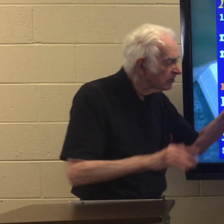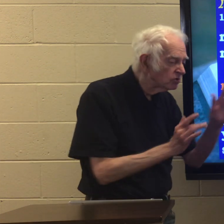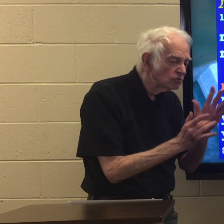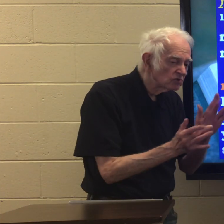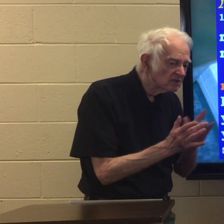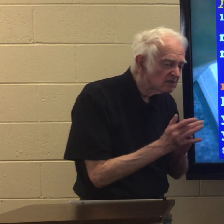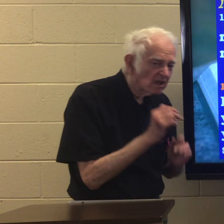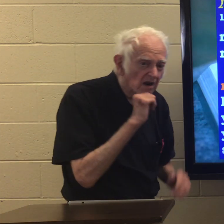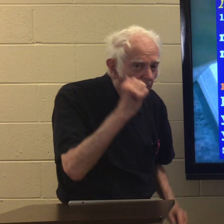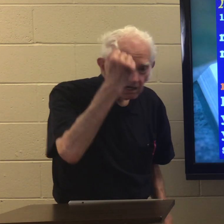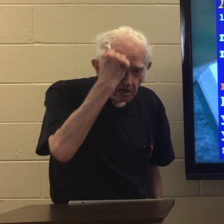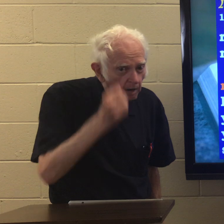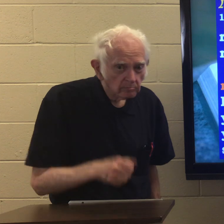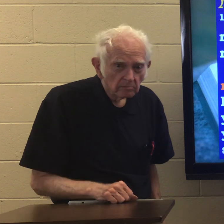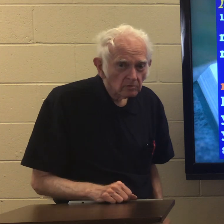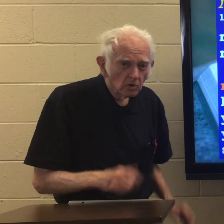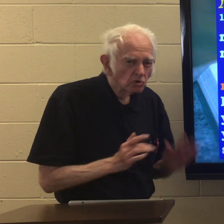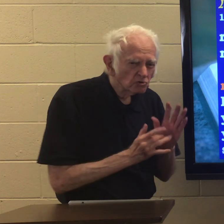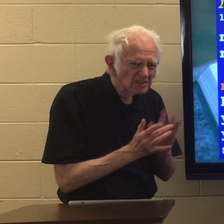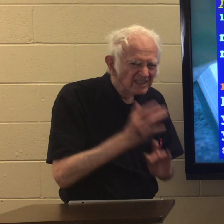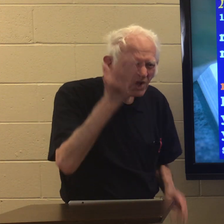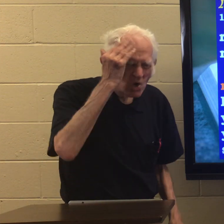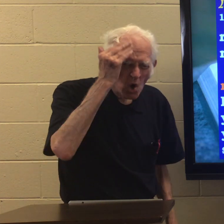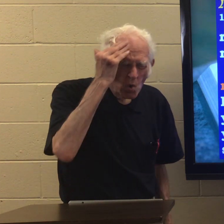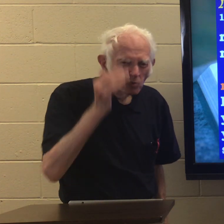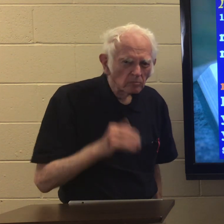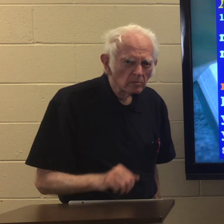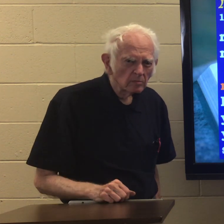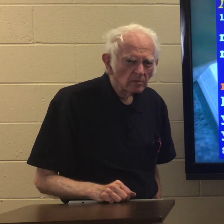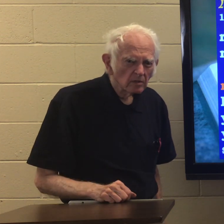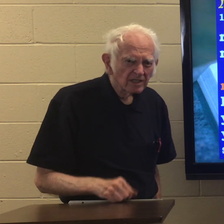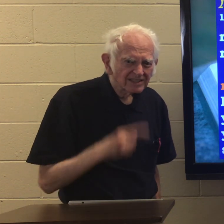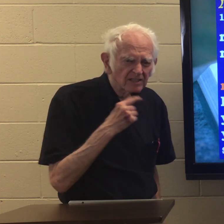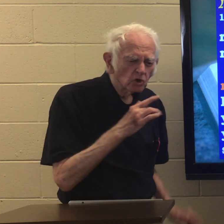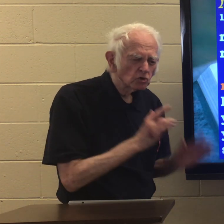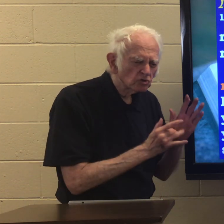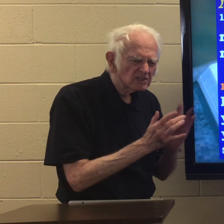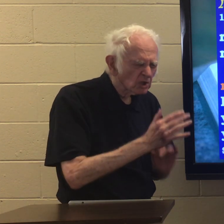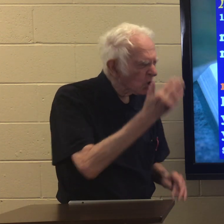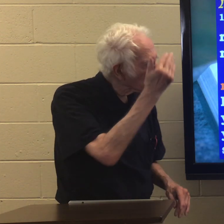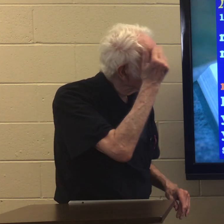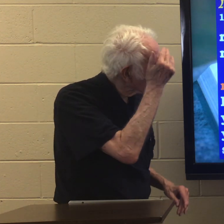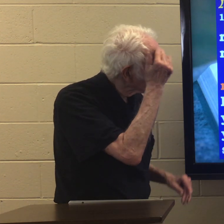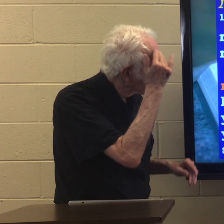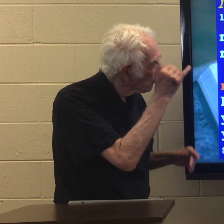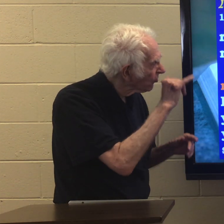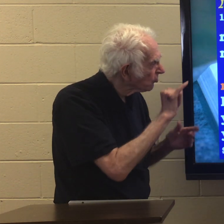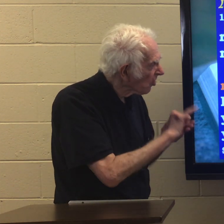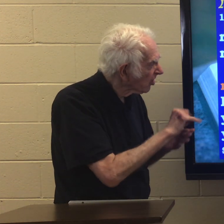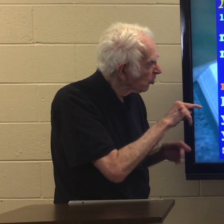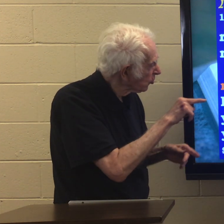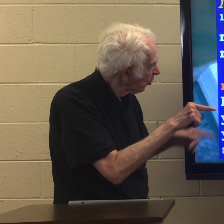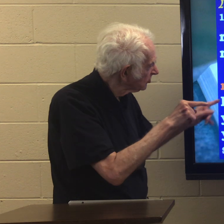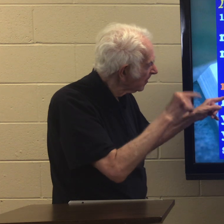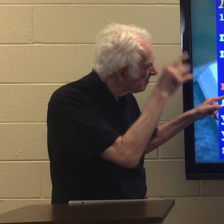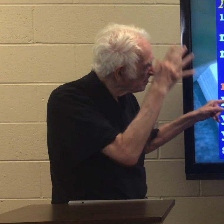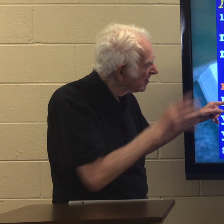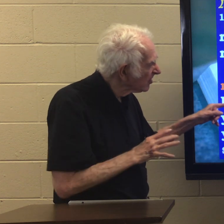But Jesus wasn't dumb. Jesus knew He says, knew that these men